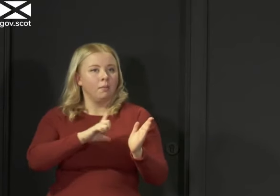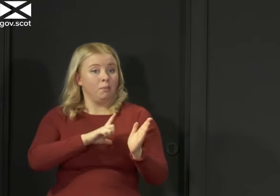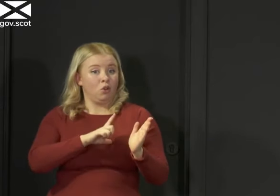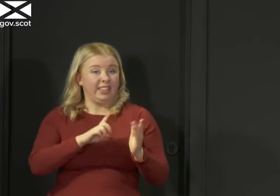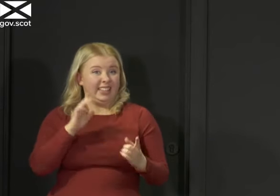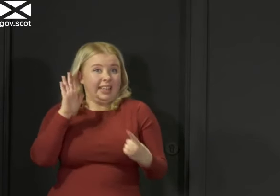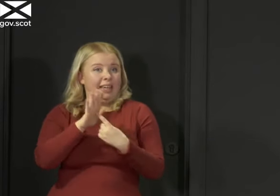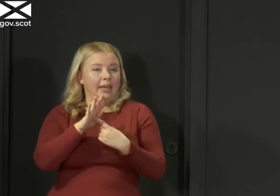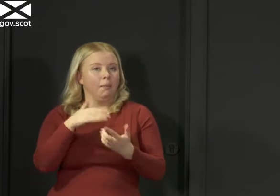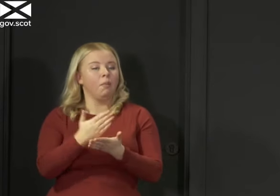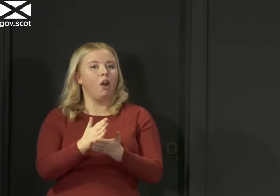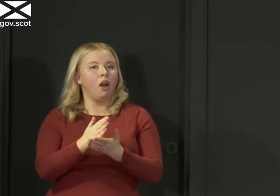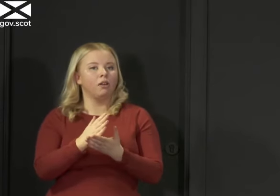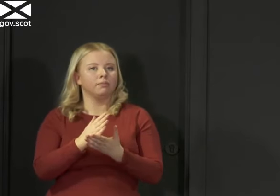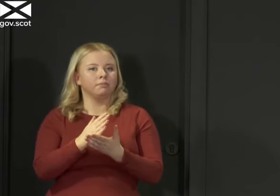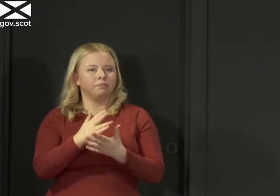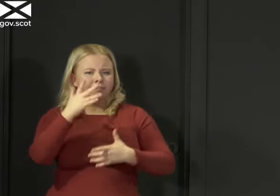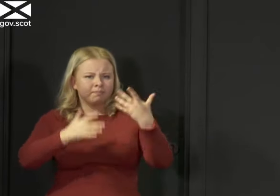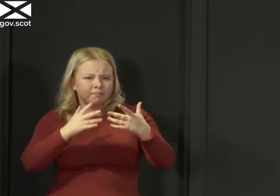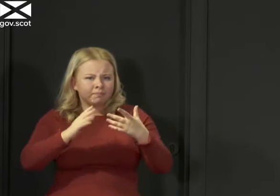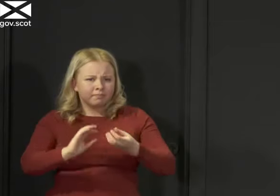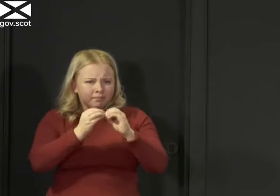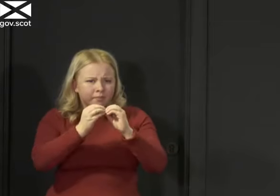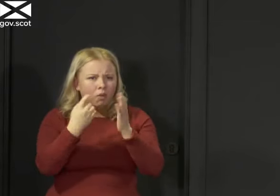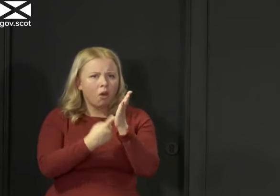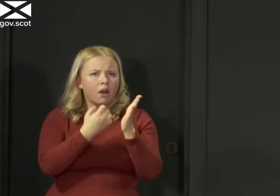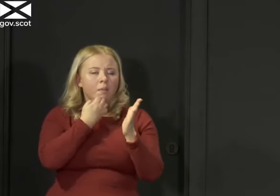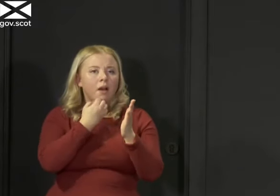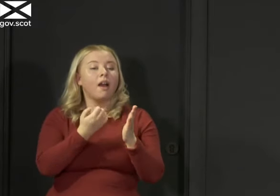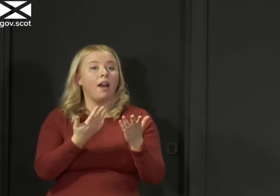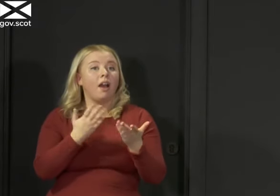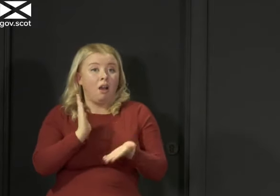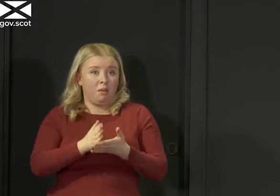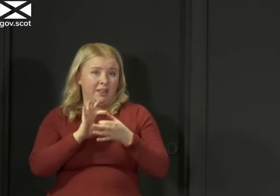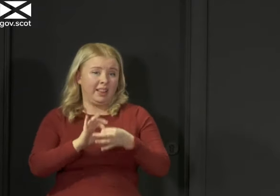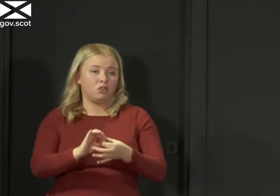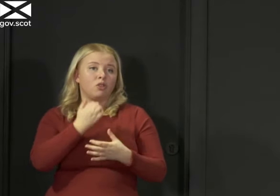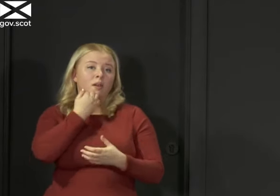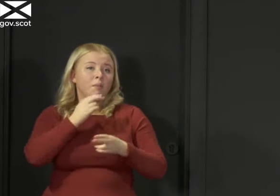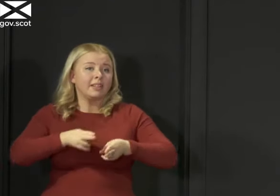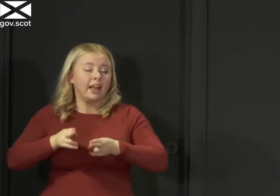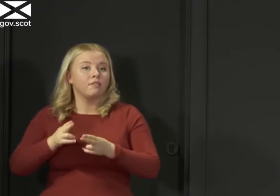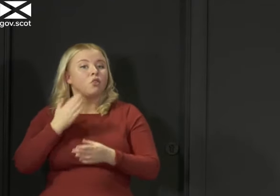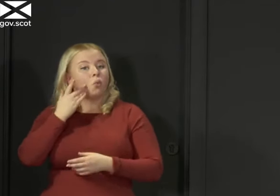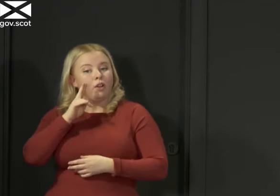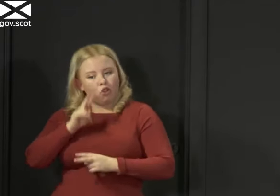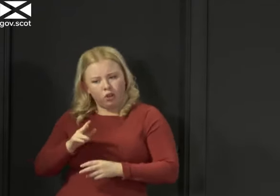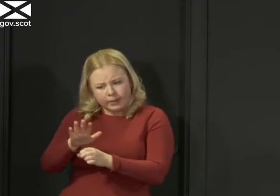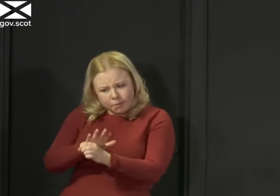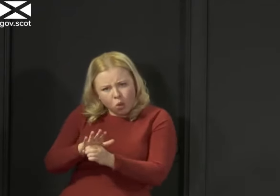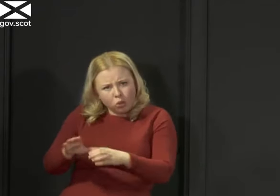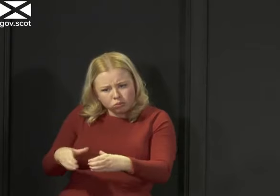in calculating the R number is numbers of deaths and as you get down to smaller geographic areas